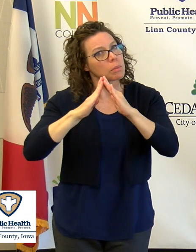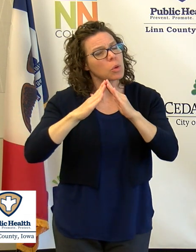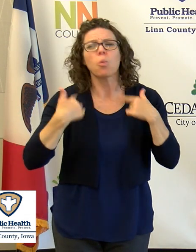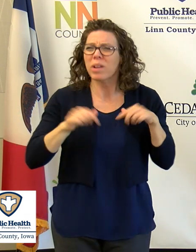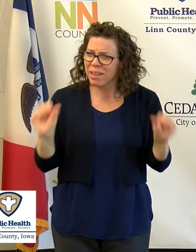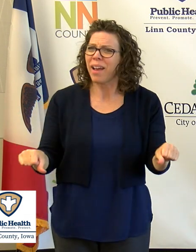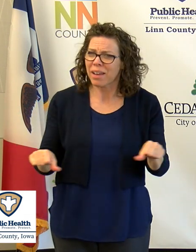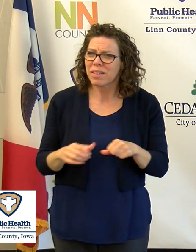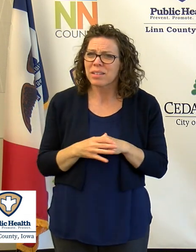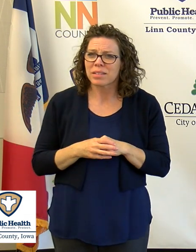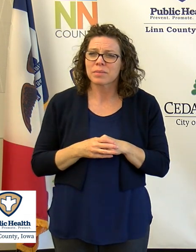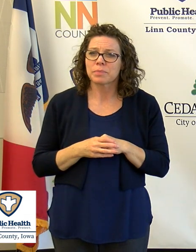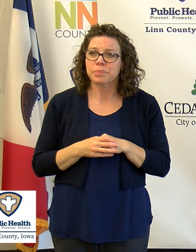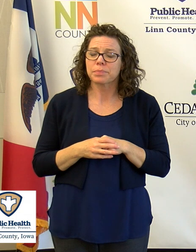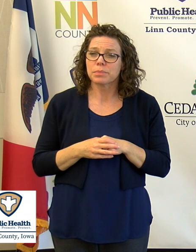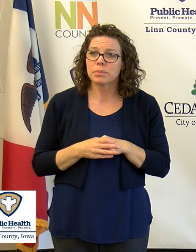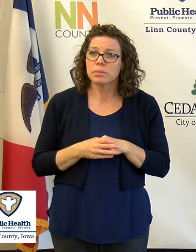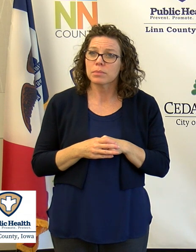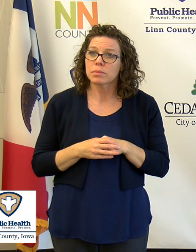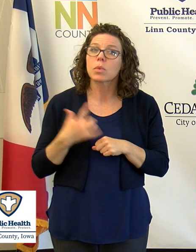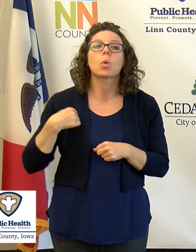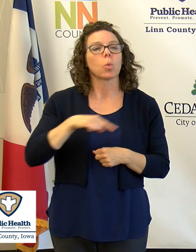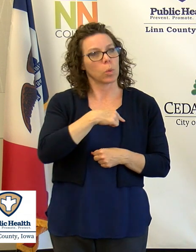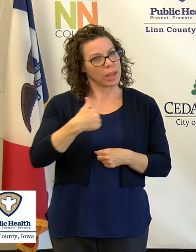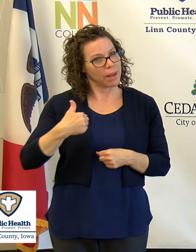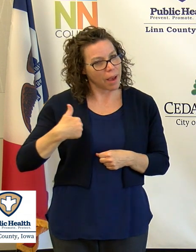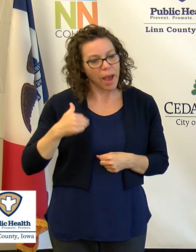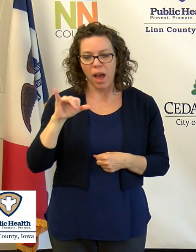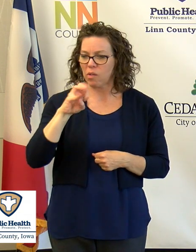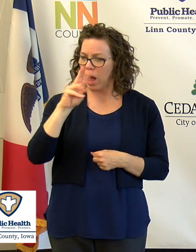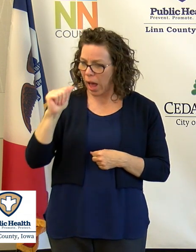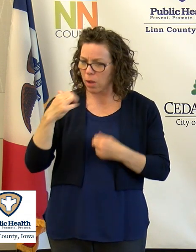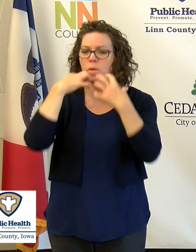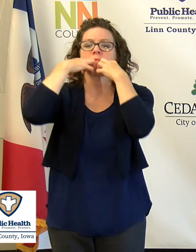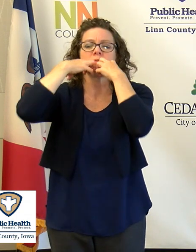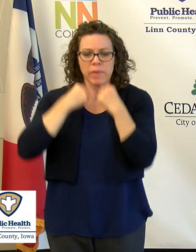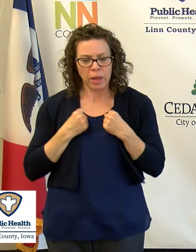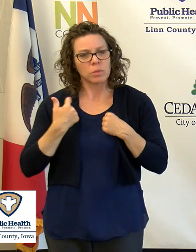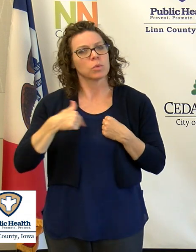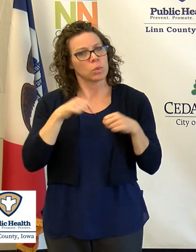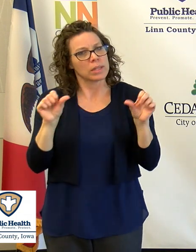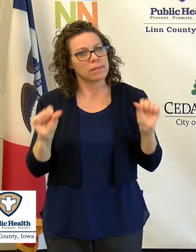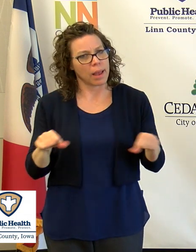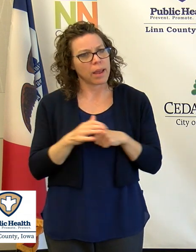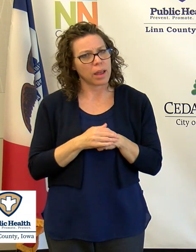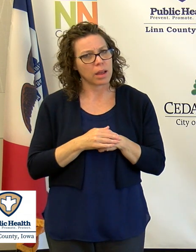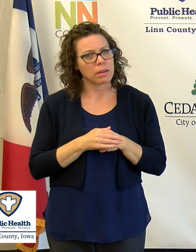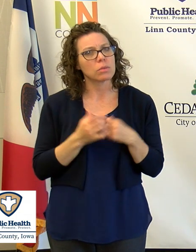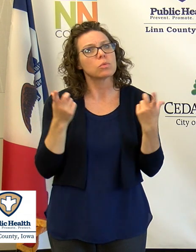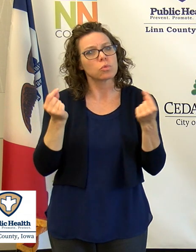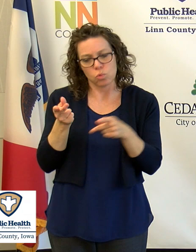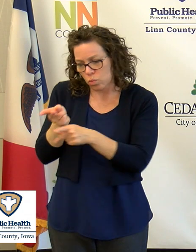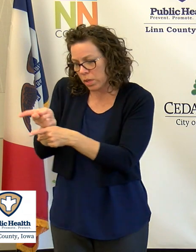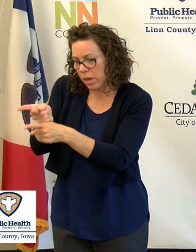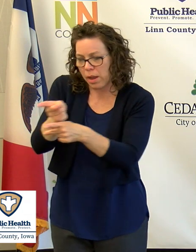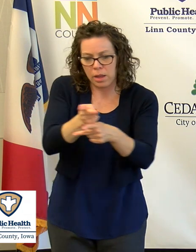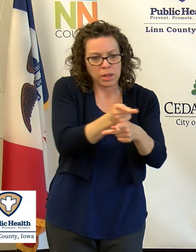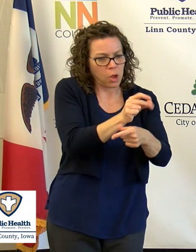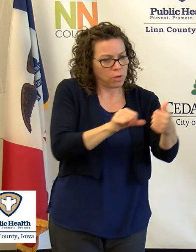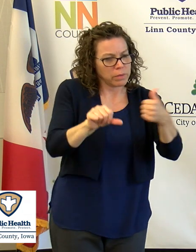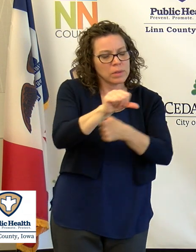this. We have sensible Iowa values. We take care of each other.